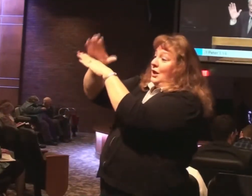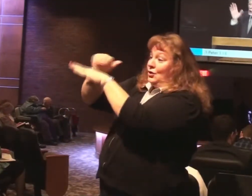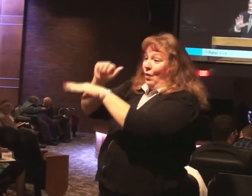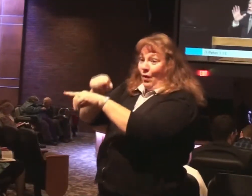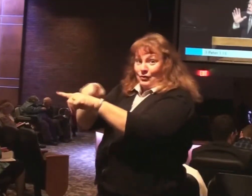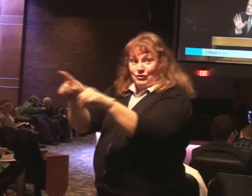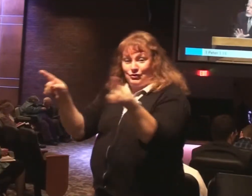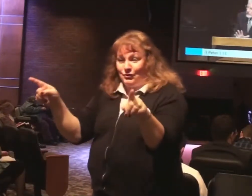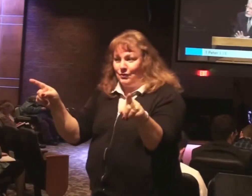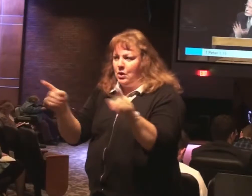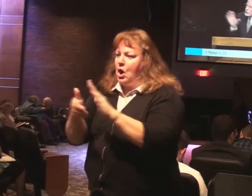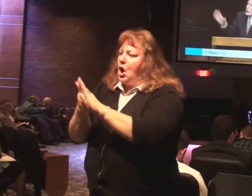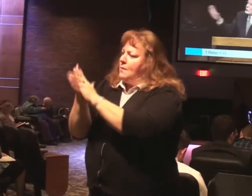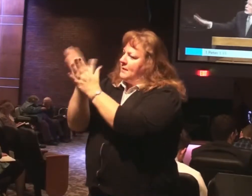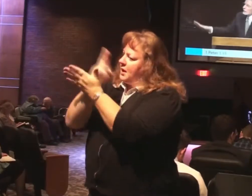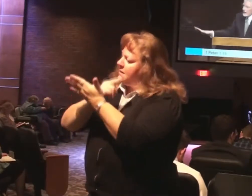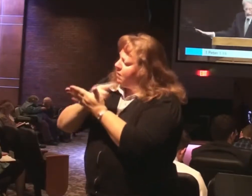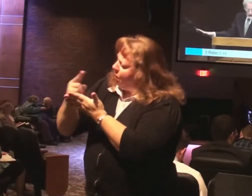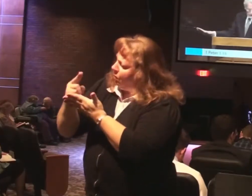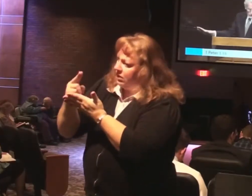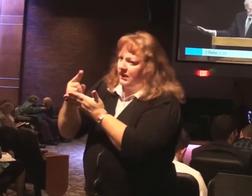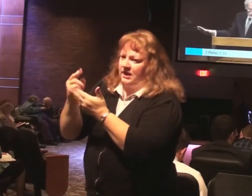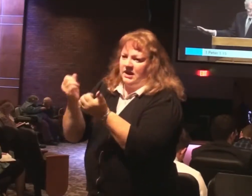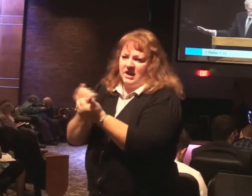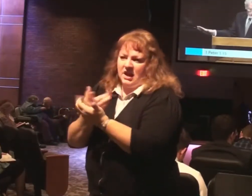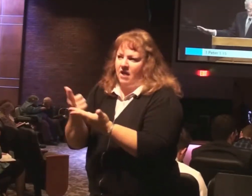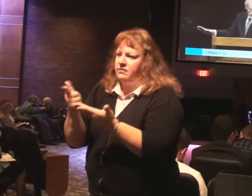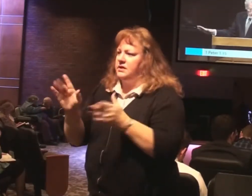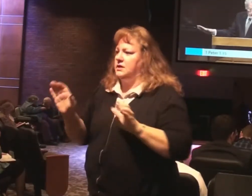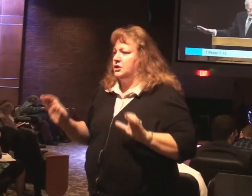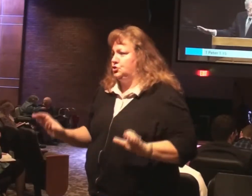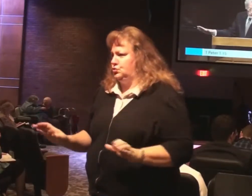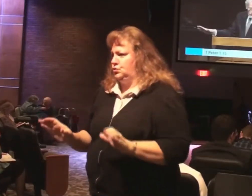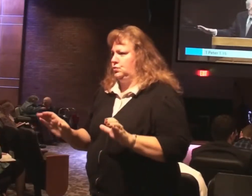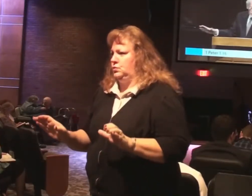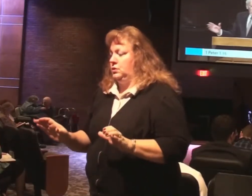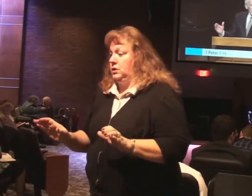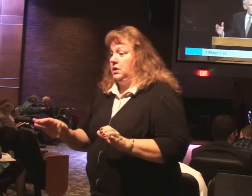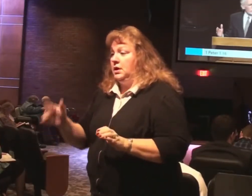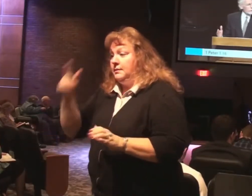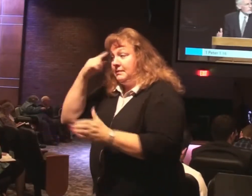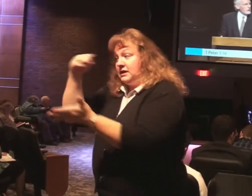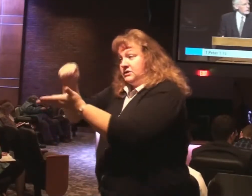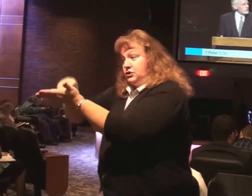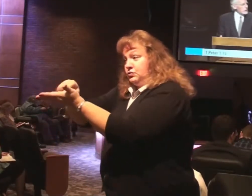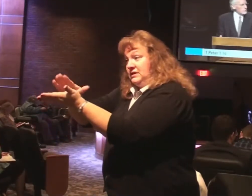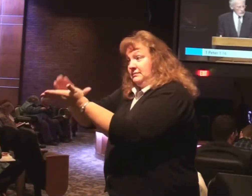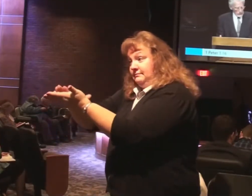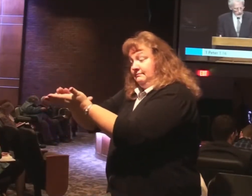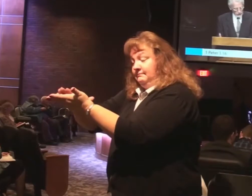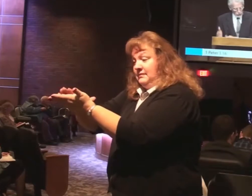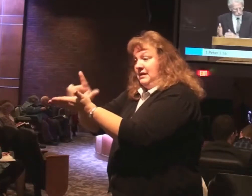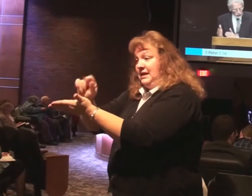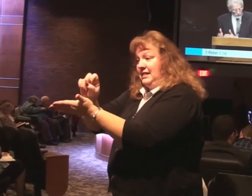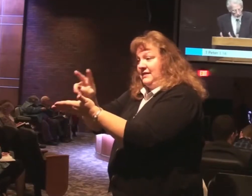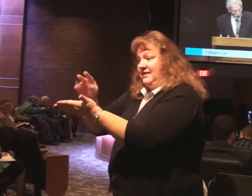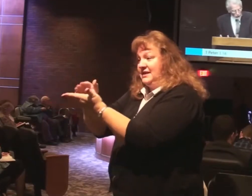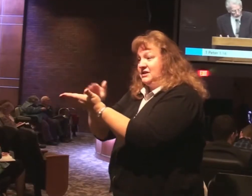holy yourselves in all your behavior. Because it is written. And he quotes from Leviticus chapter eleven. You shall be holy.